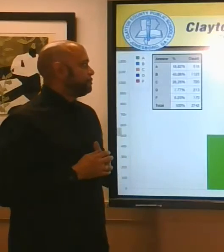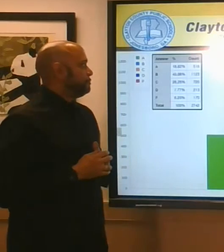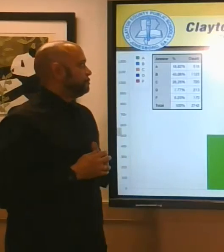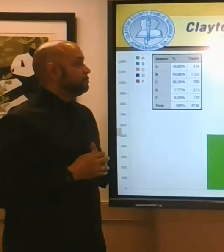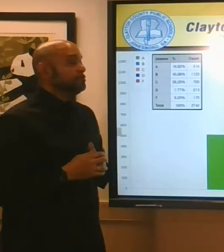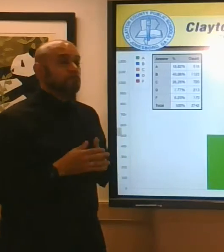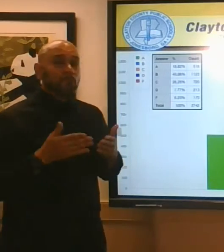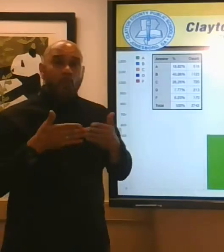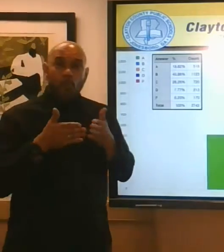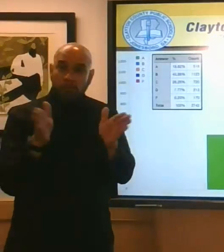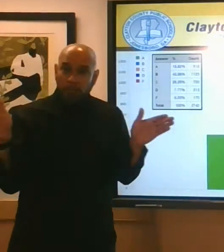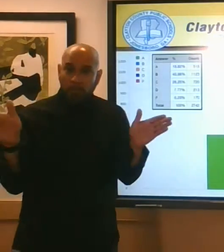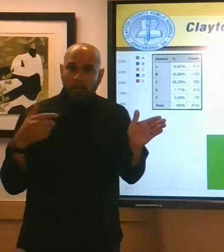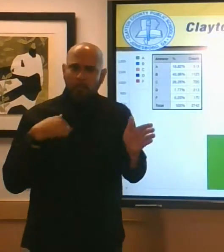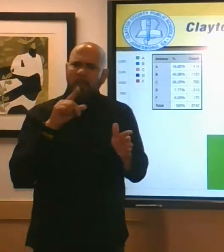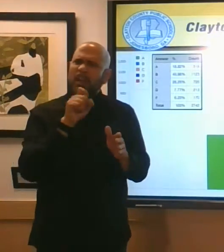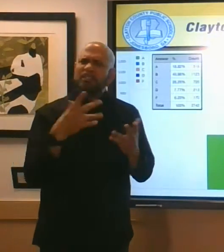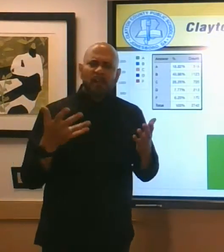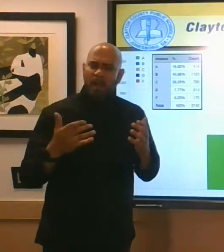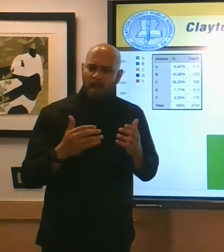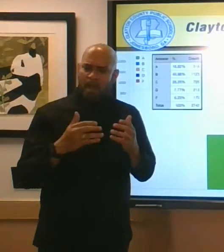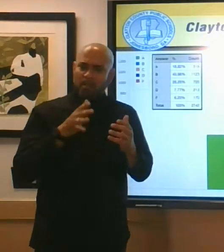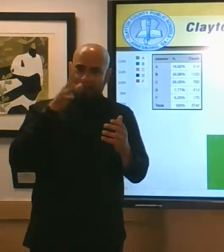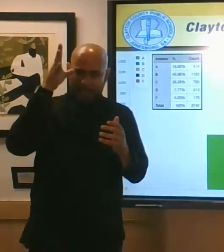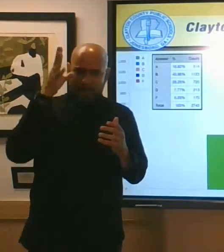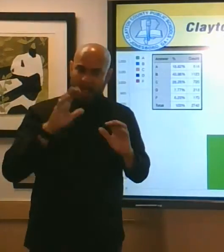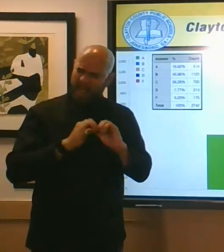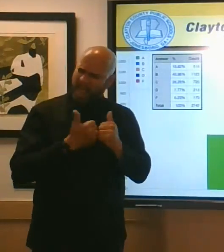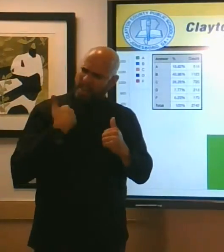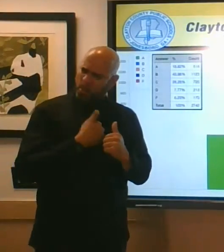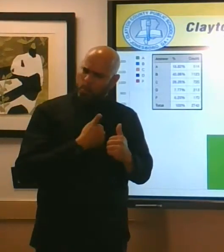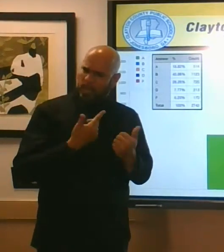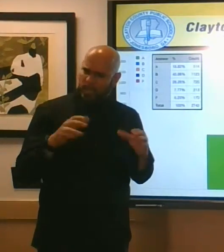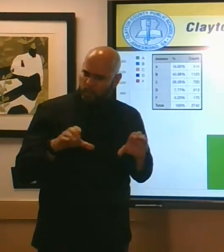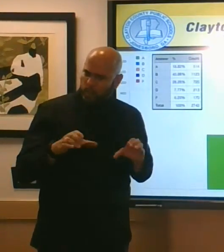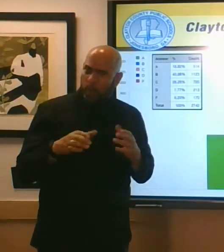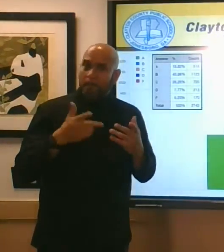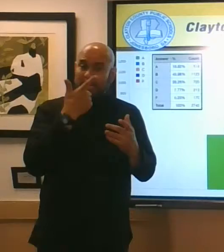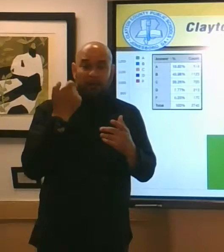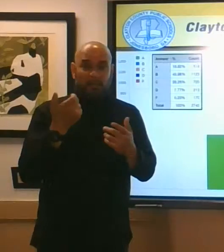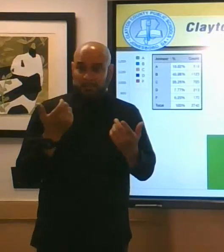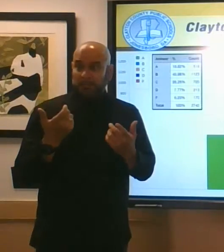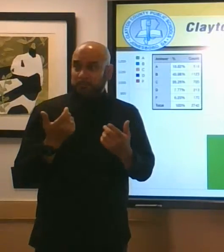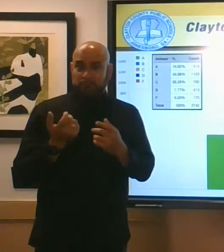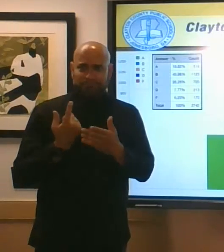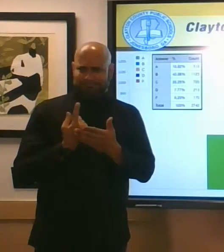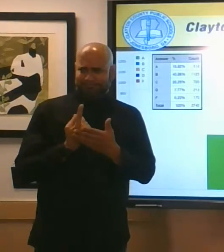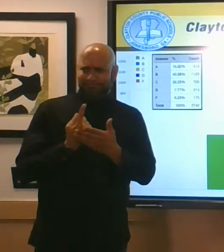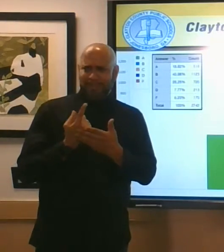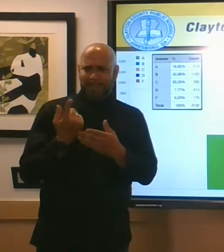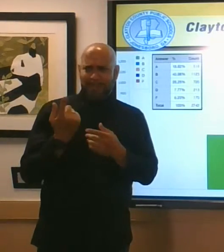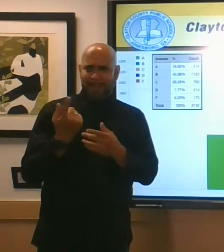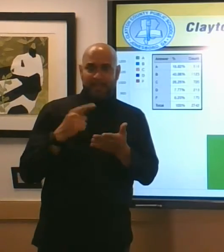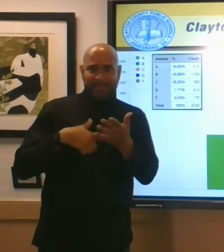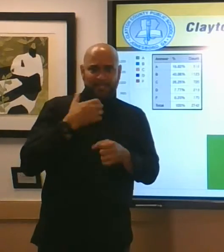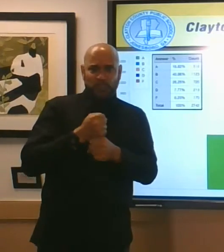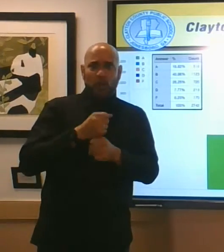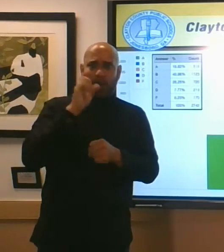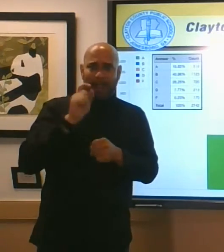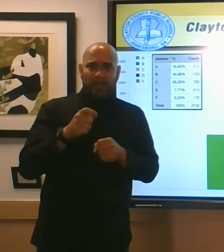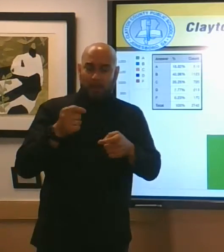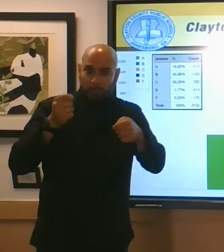overall we asked parents how did we do because we had to suddenly go into virtual learning in the spring on mark 16th we asked